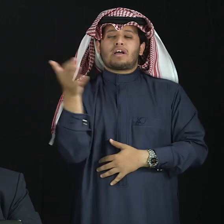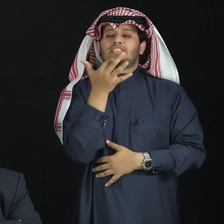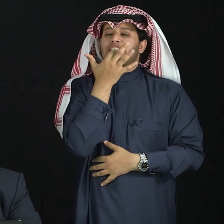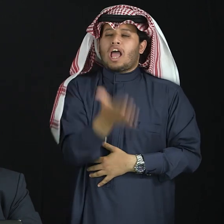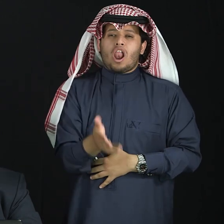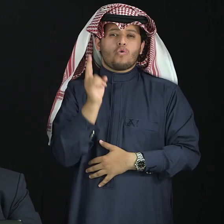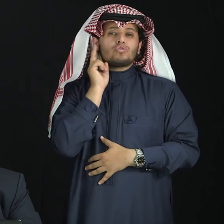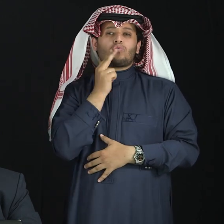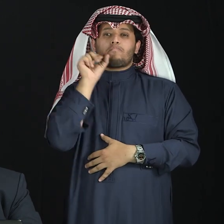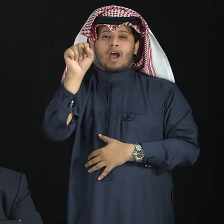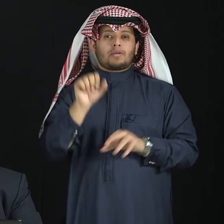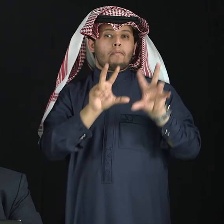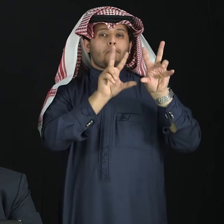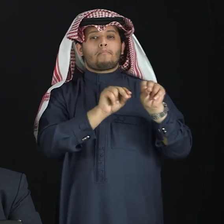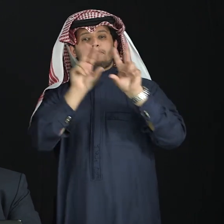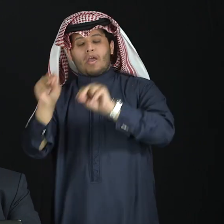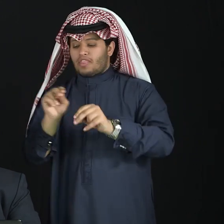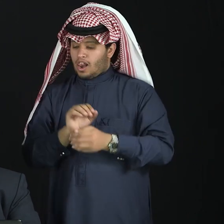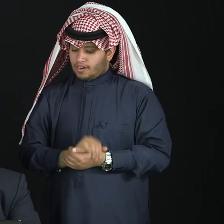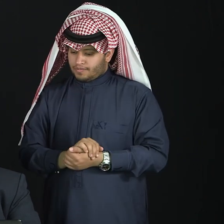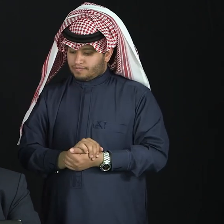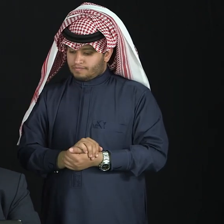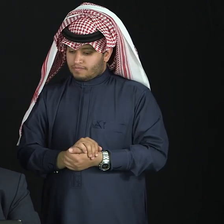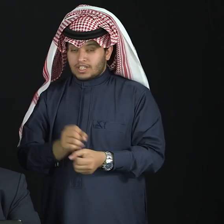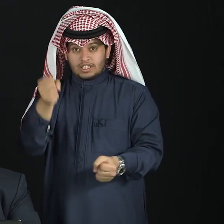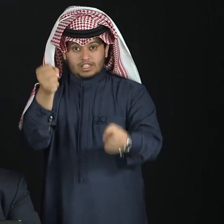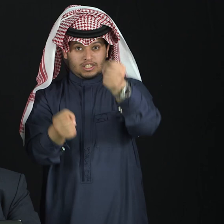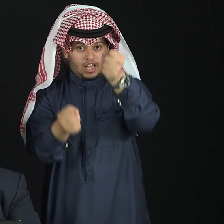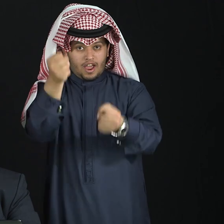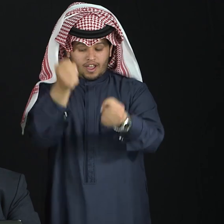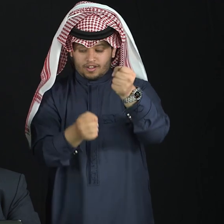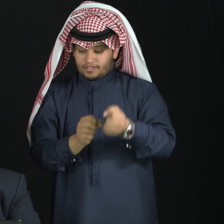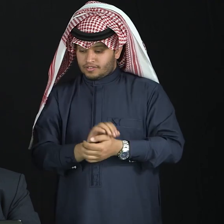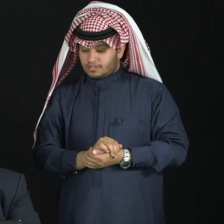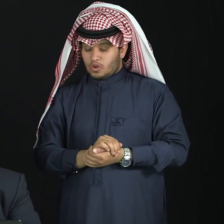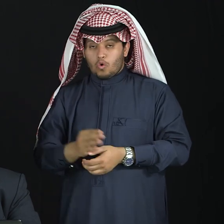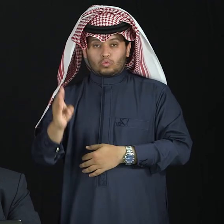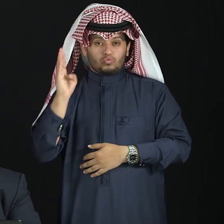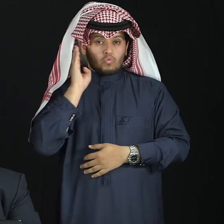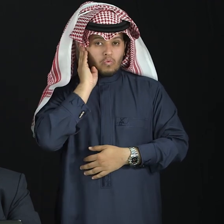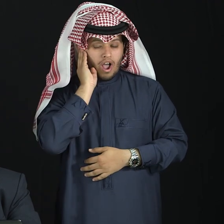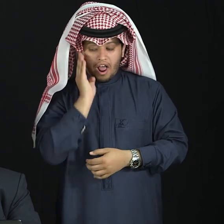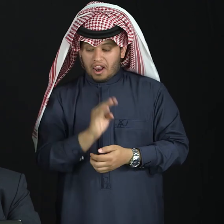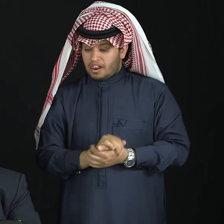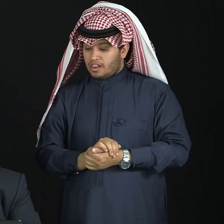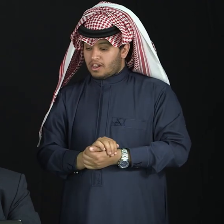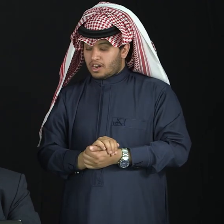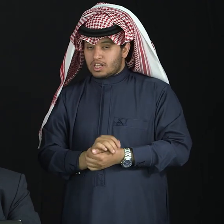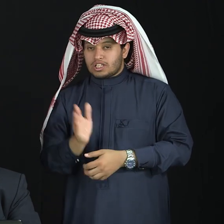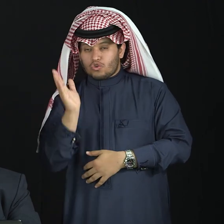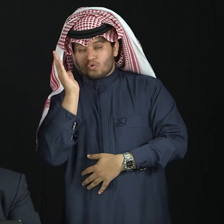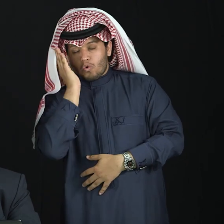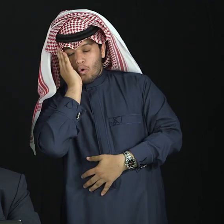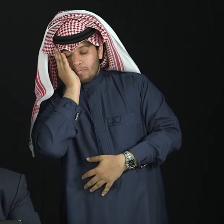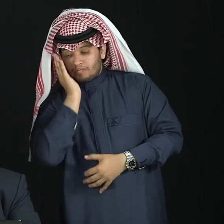finger-spilling, basic words, learn, book, body, and health